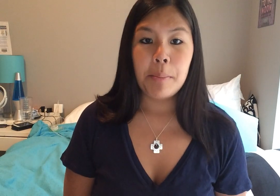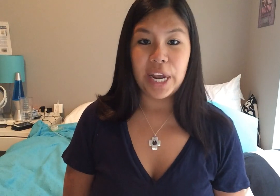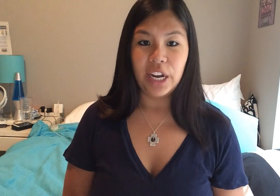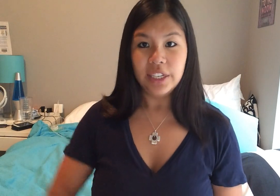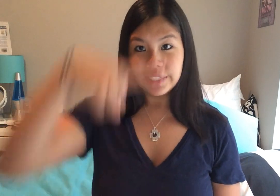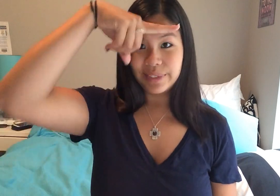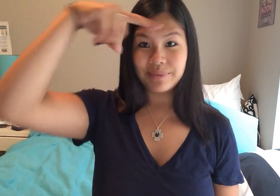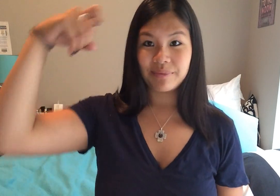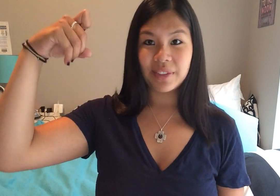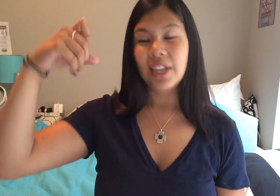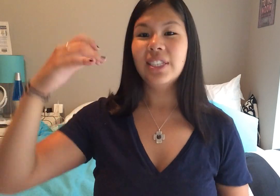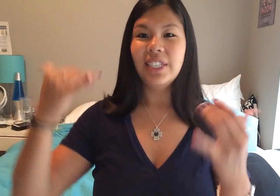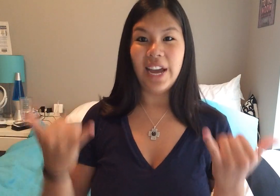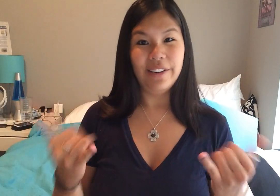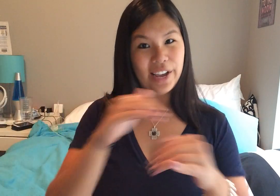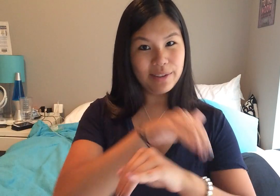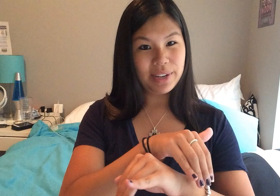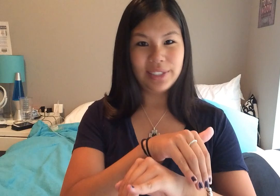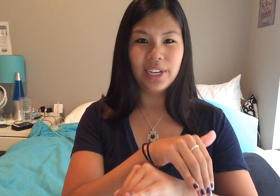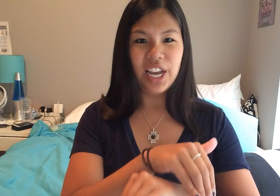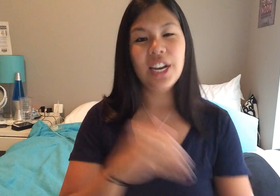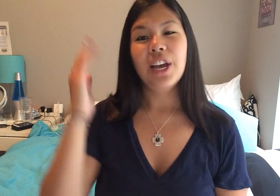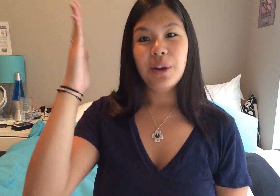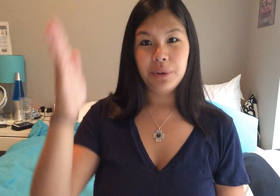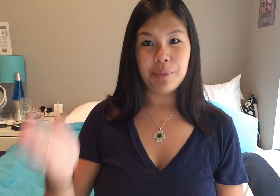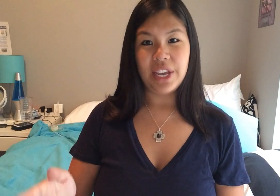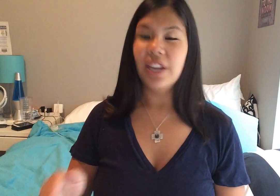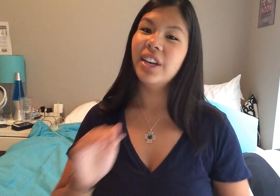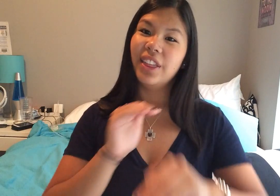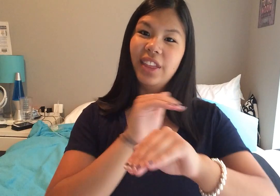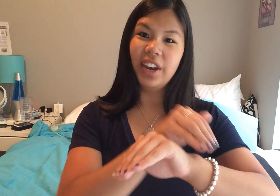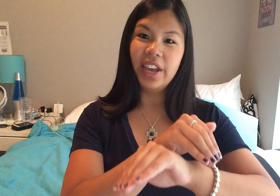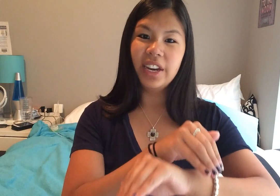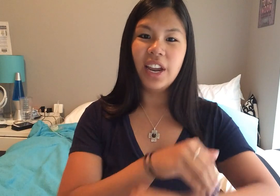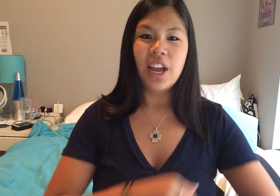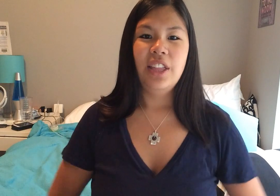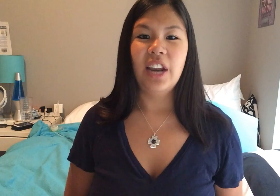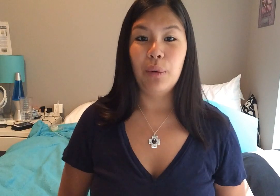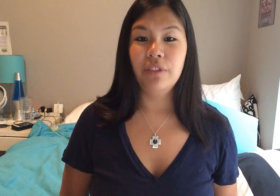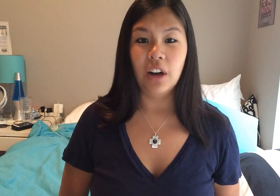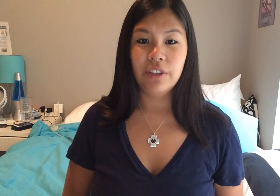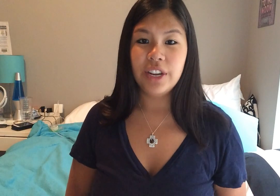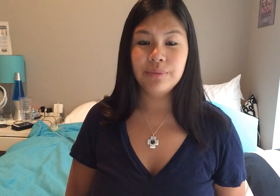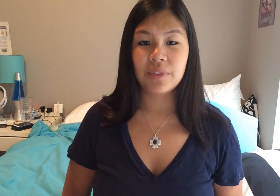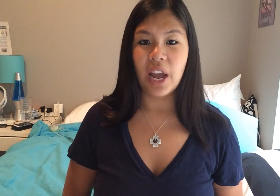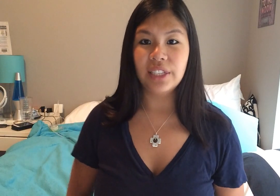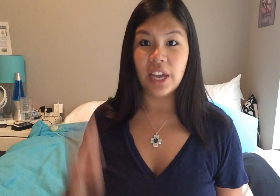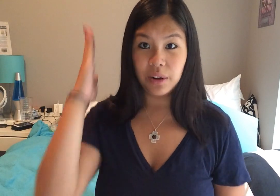because, now night, because tonight will be the night that I will fall for you. I said,